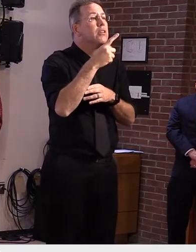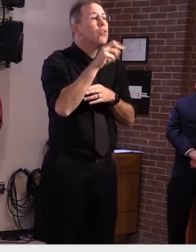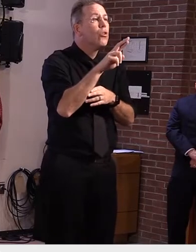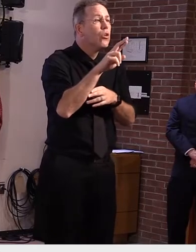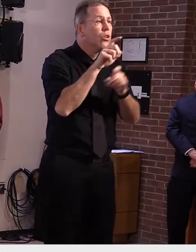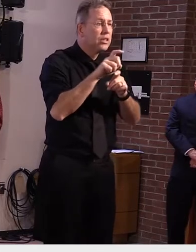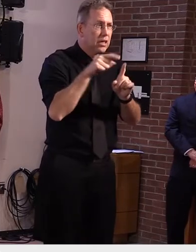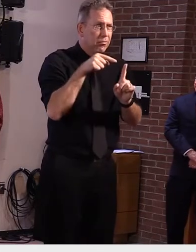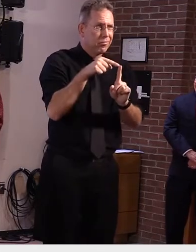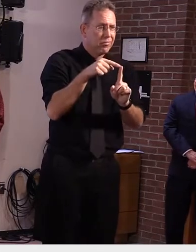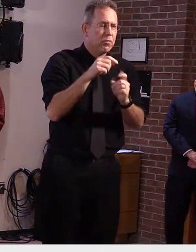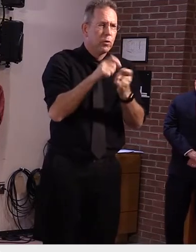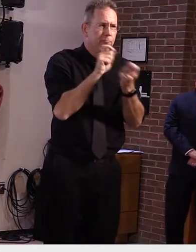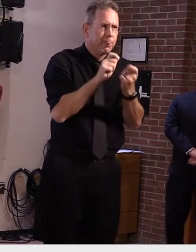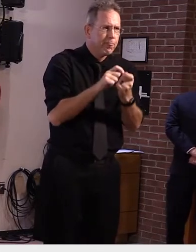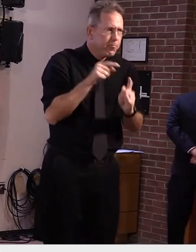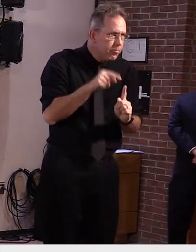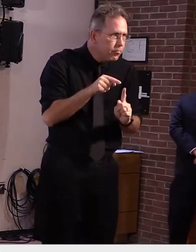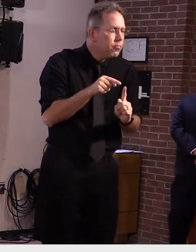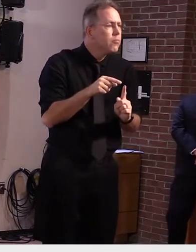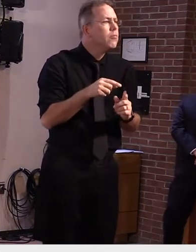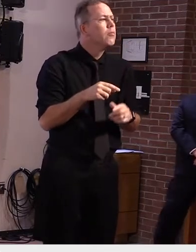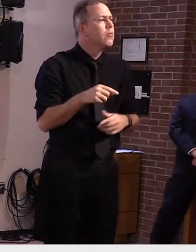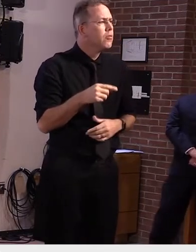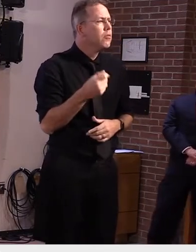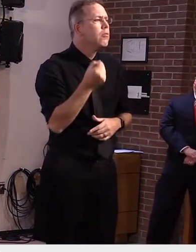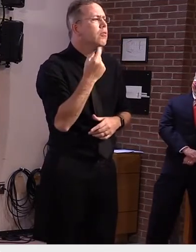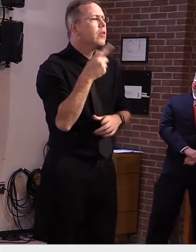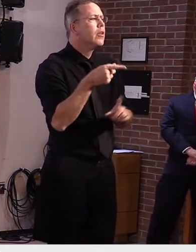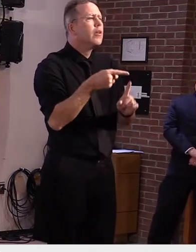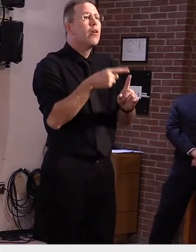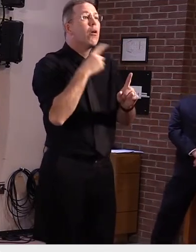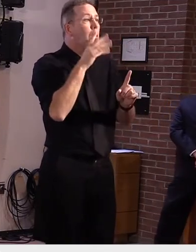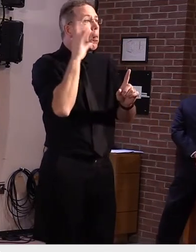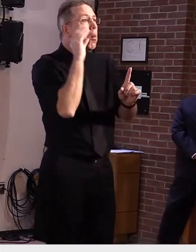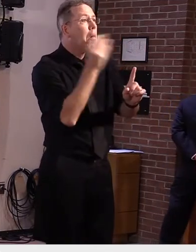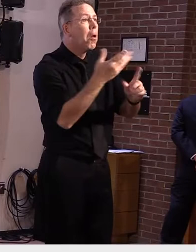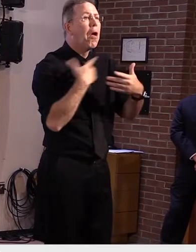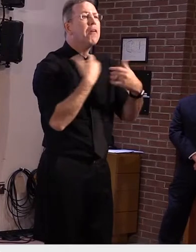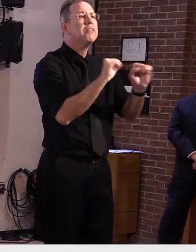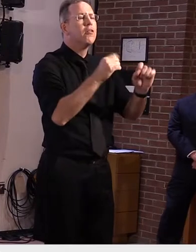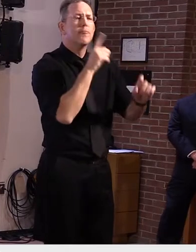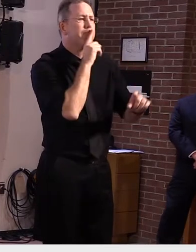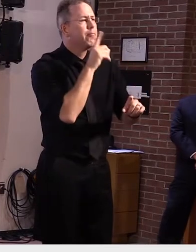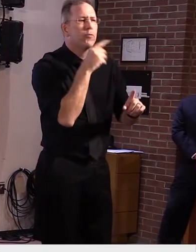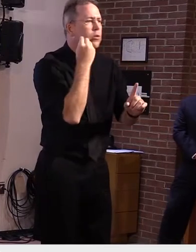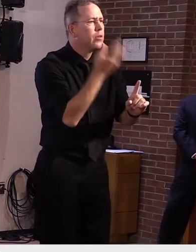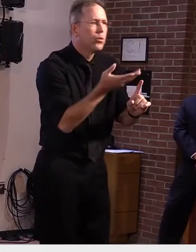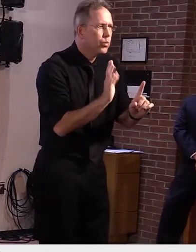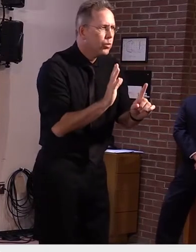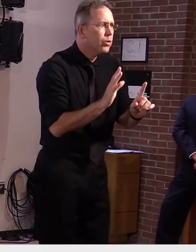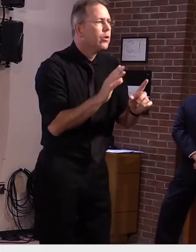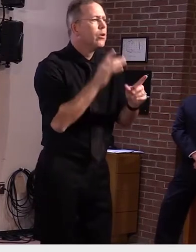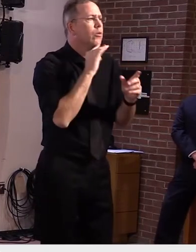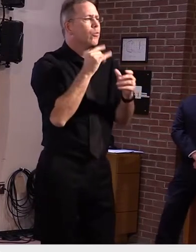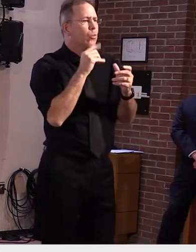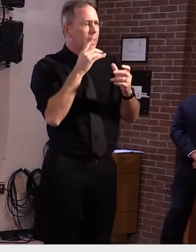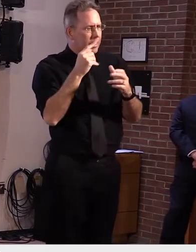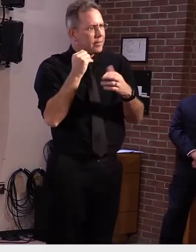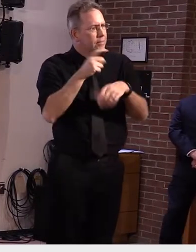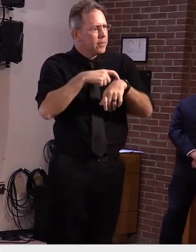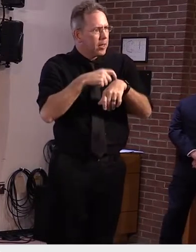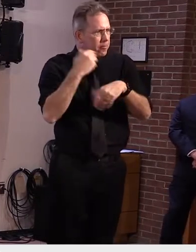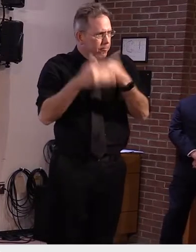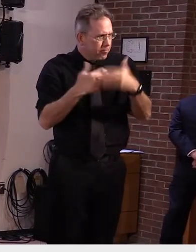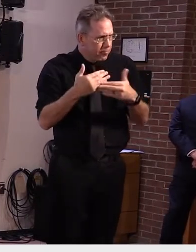Test results give you a snapshot in time of whether you have the virus. Following state guidance and rules will help keep